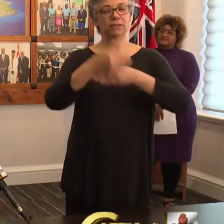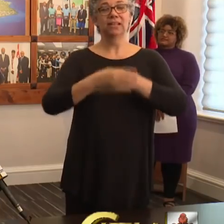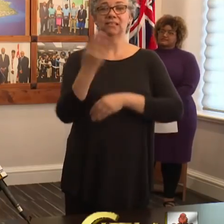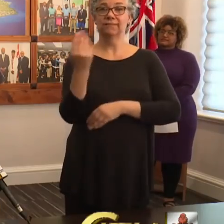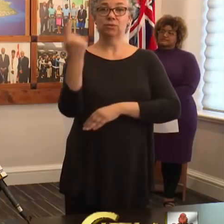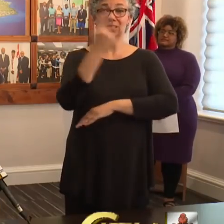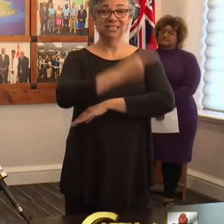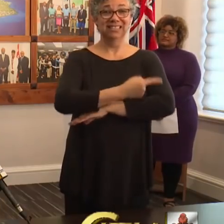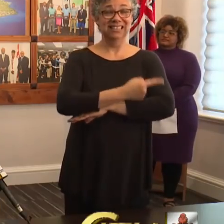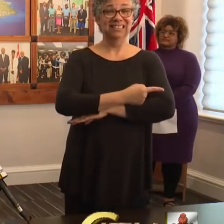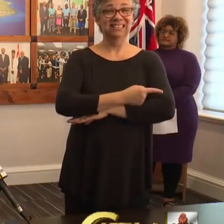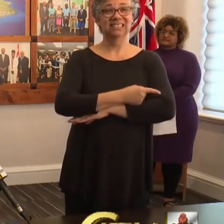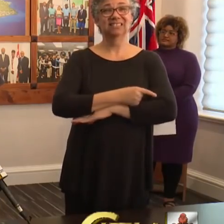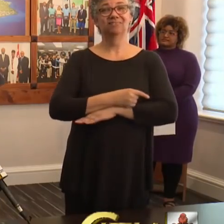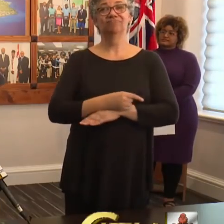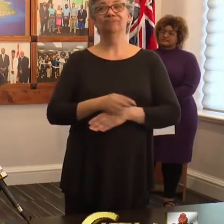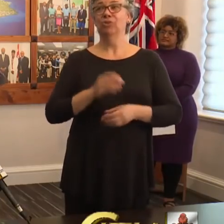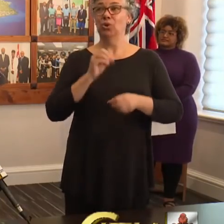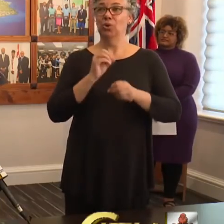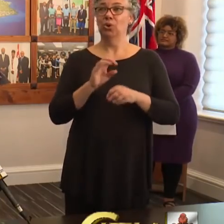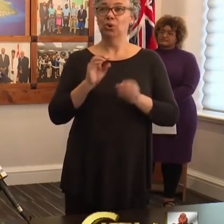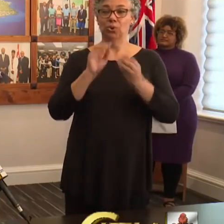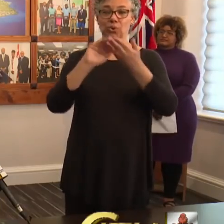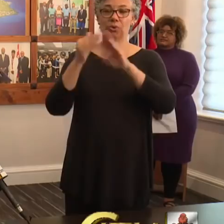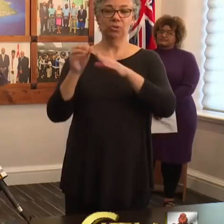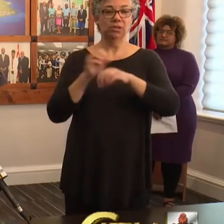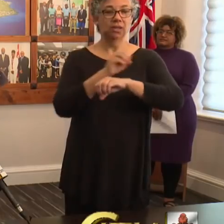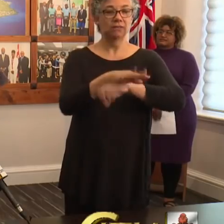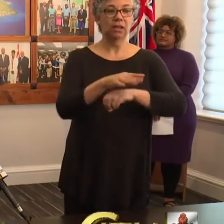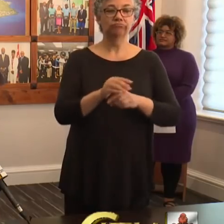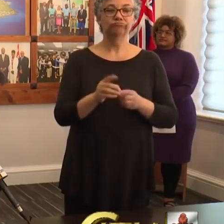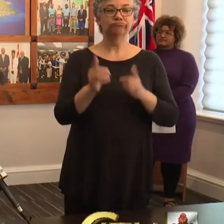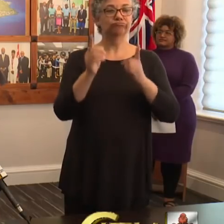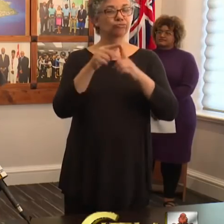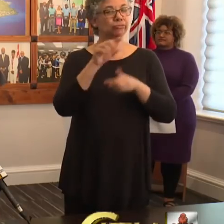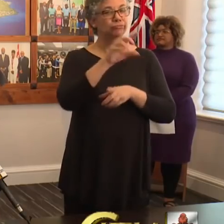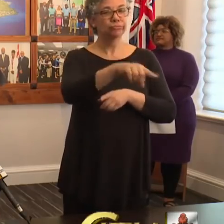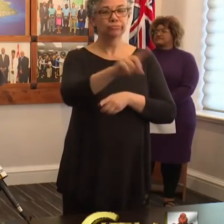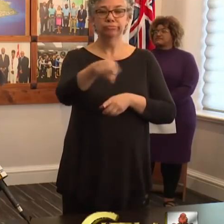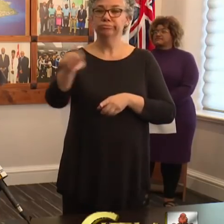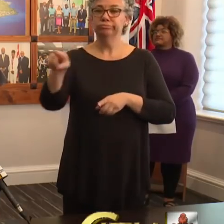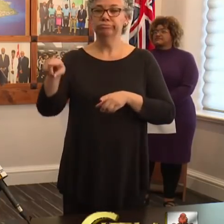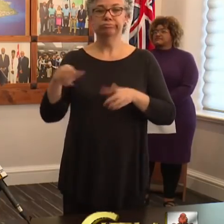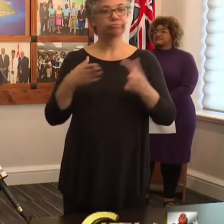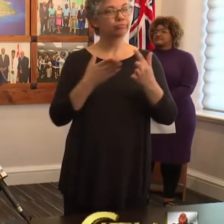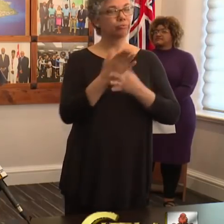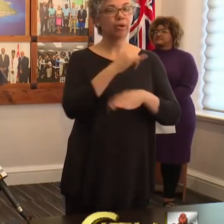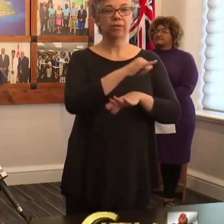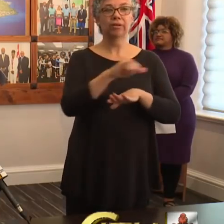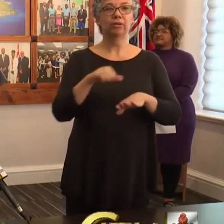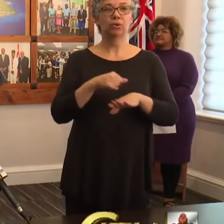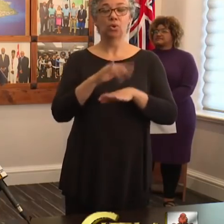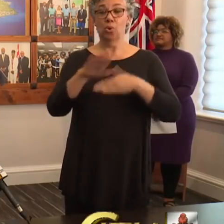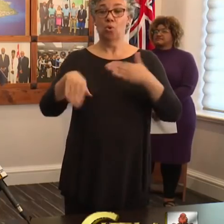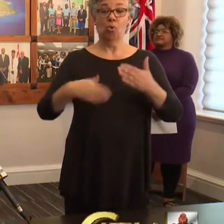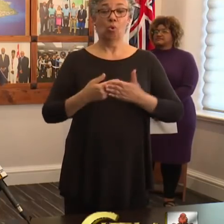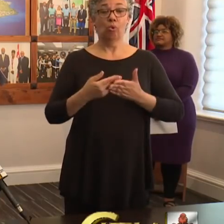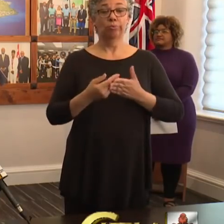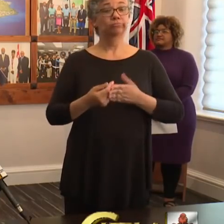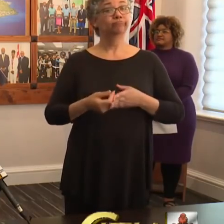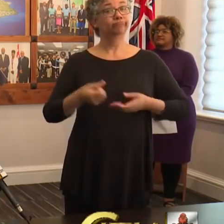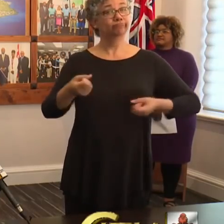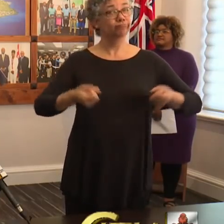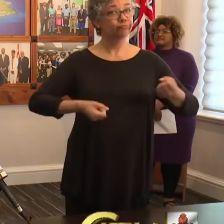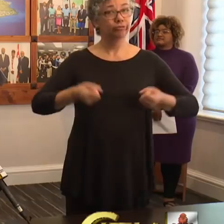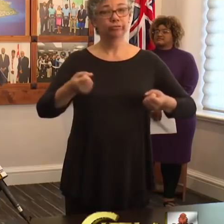Community advisory points will be in place at multiple locations across the island. All vehicles and pedestrians